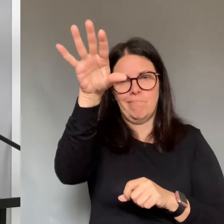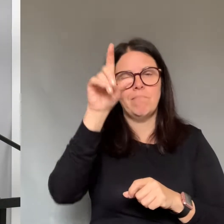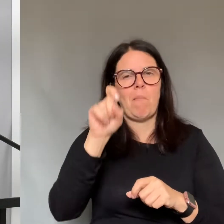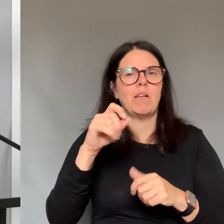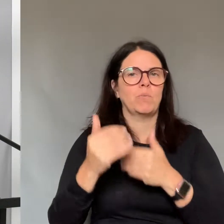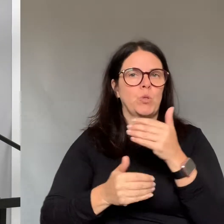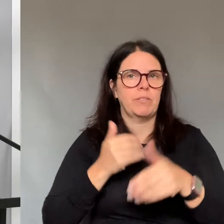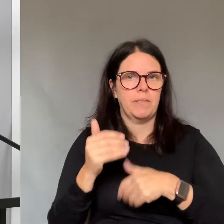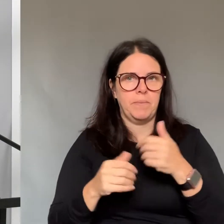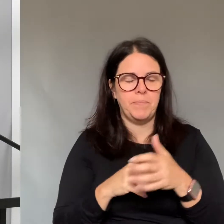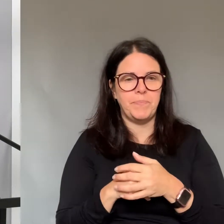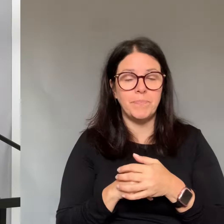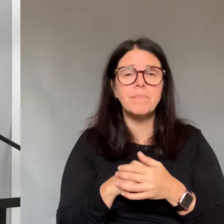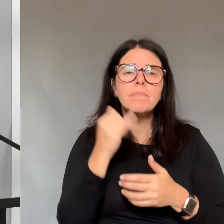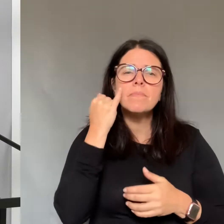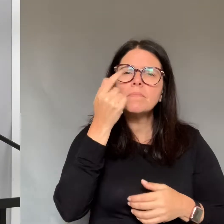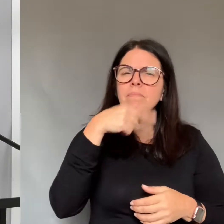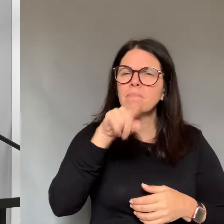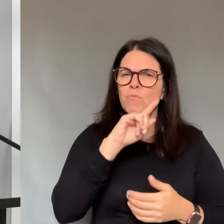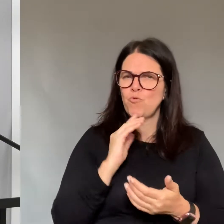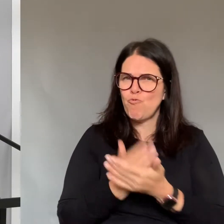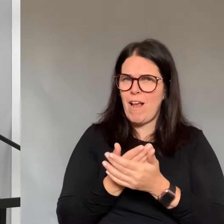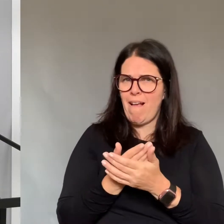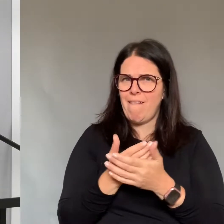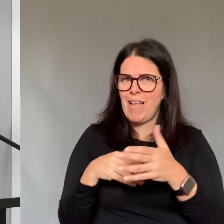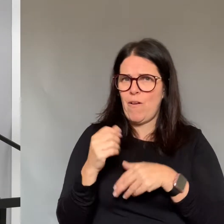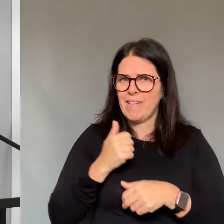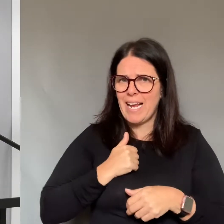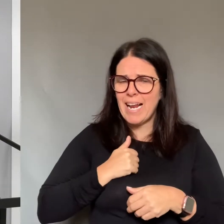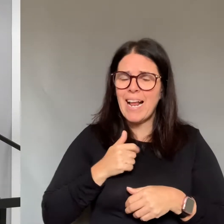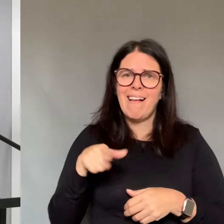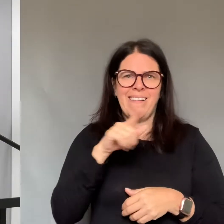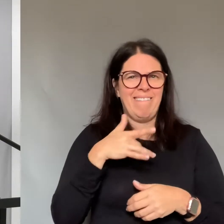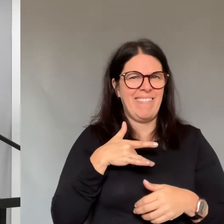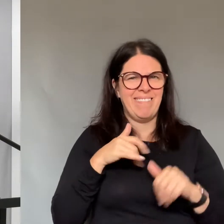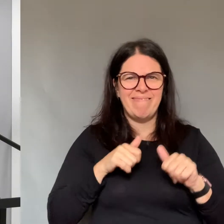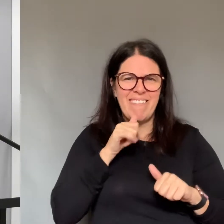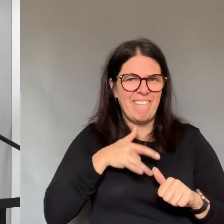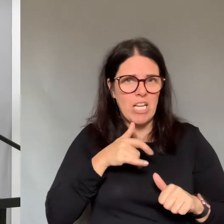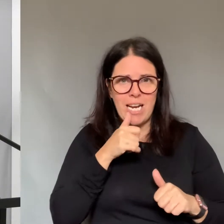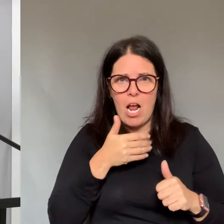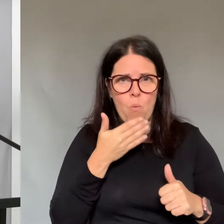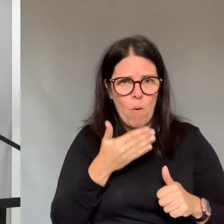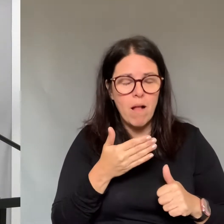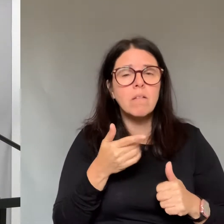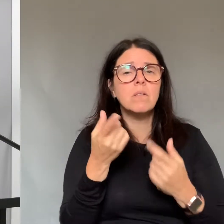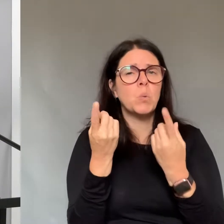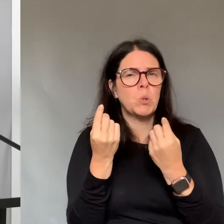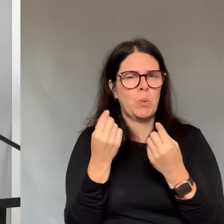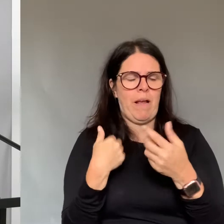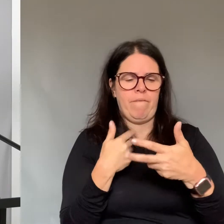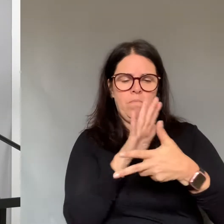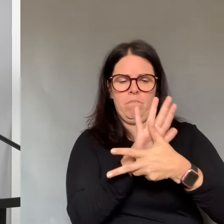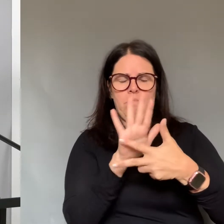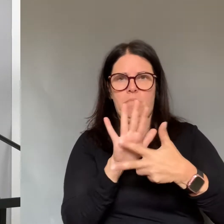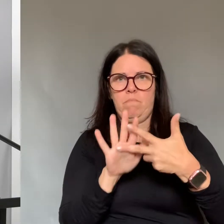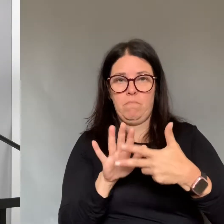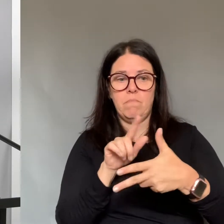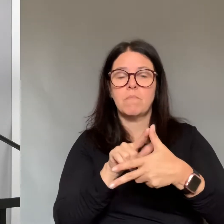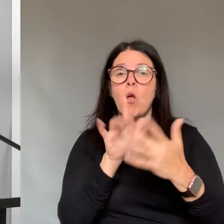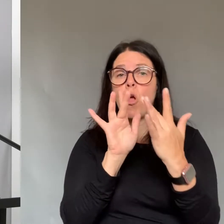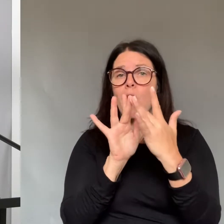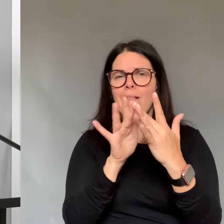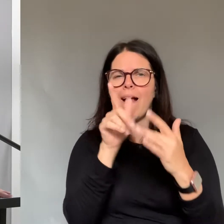Any returning traveler who presents with symptoms upon arrival in Canada will be placed under federal quarantine orders.